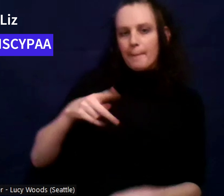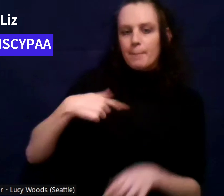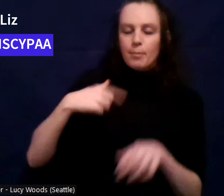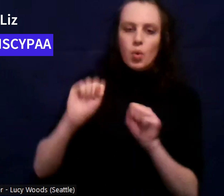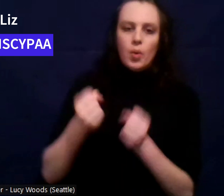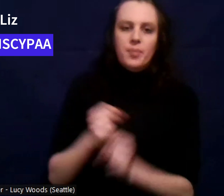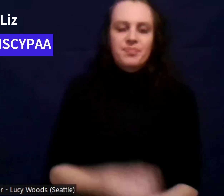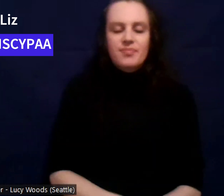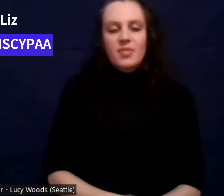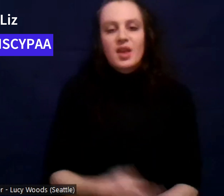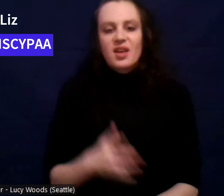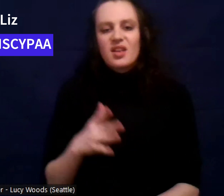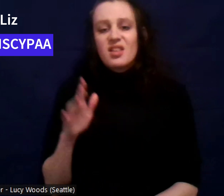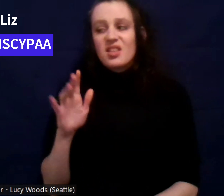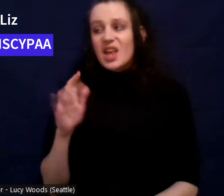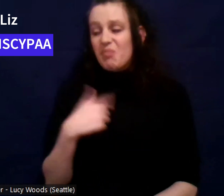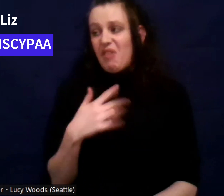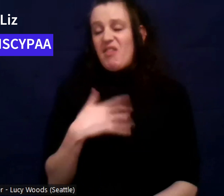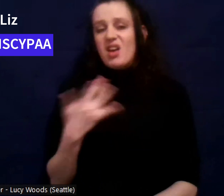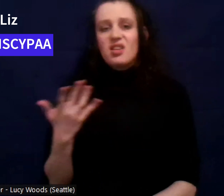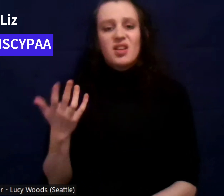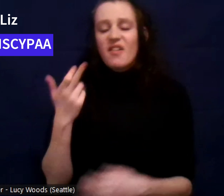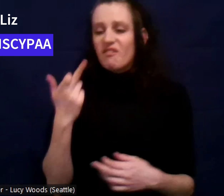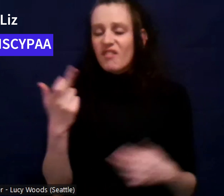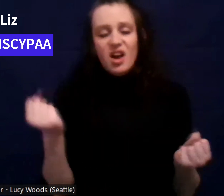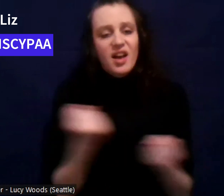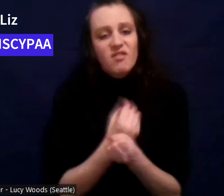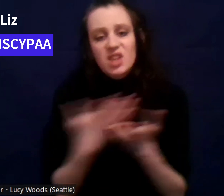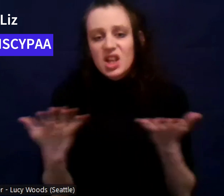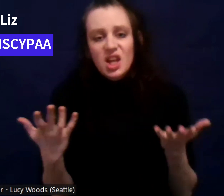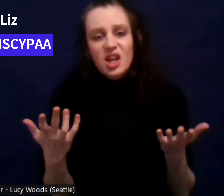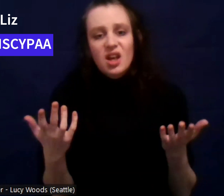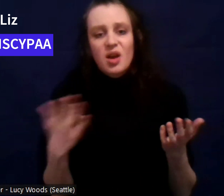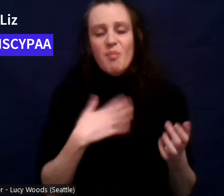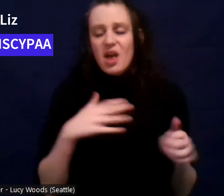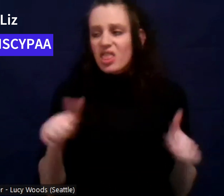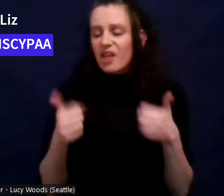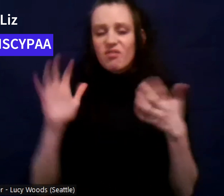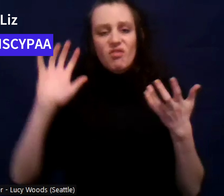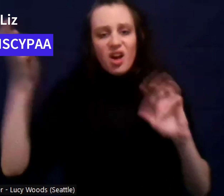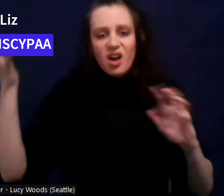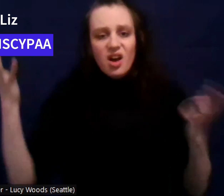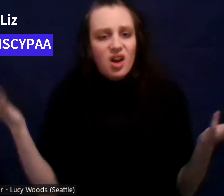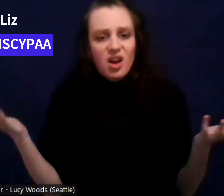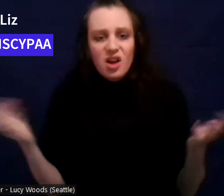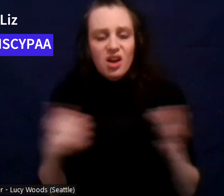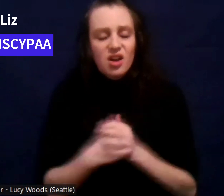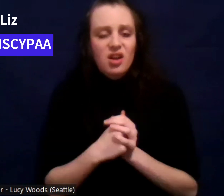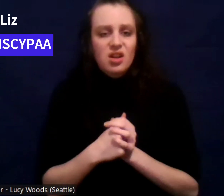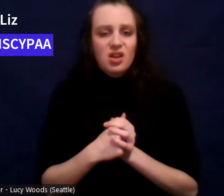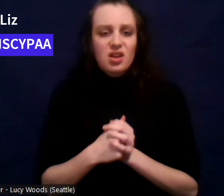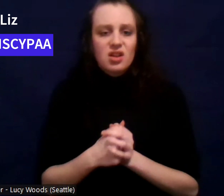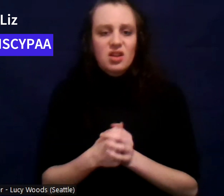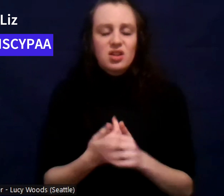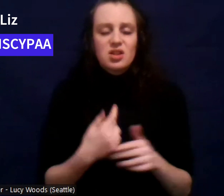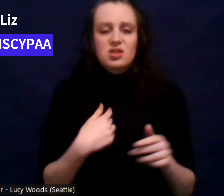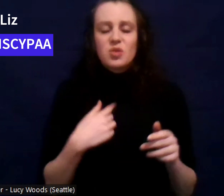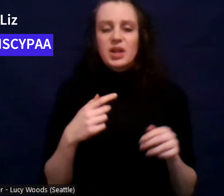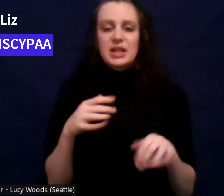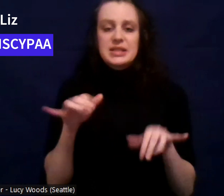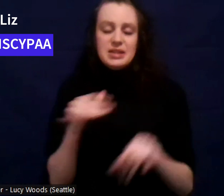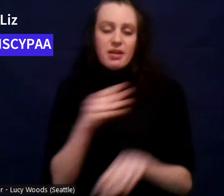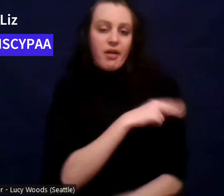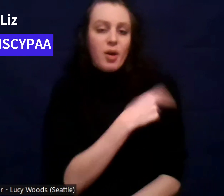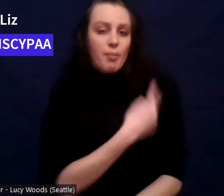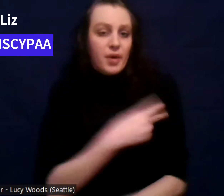F everything. Like, what the hell is wrong with my life? Like, what is this? Um, so I, um, I was in the hospital for like four days